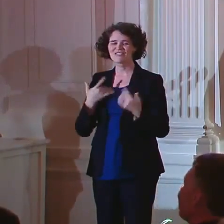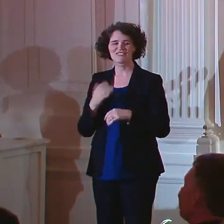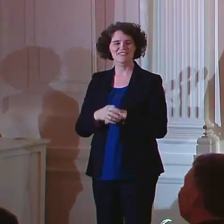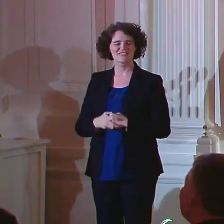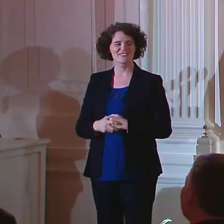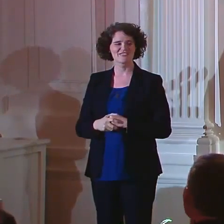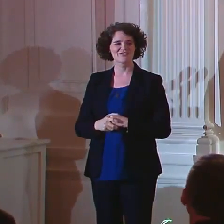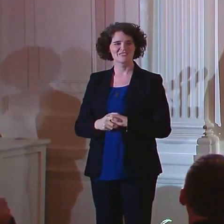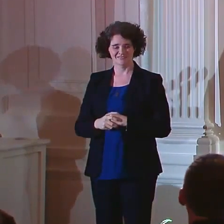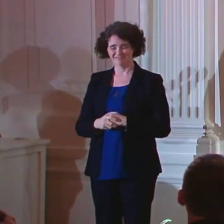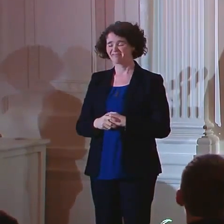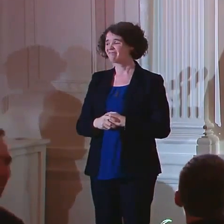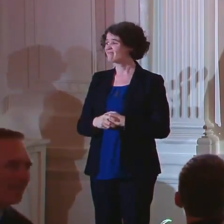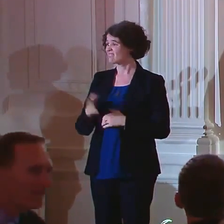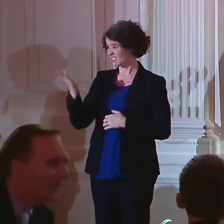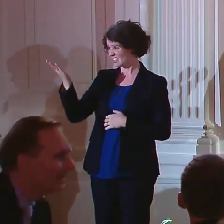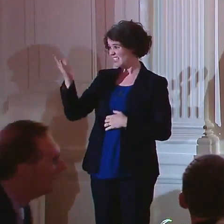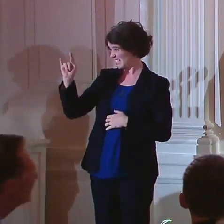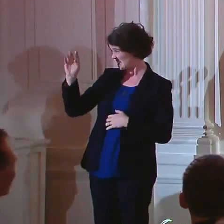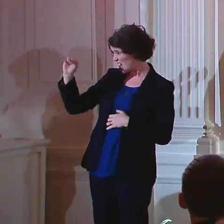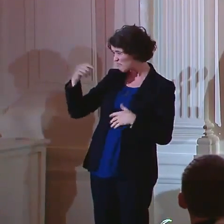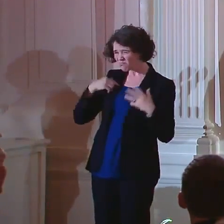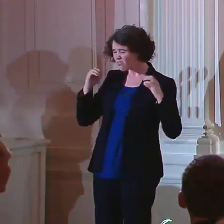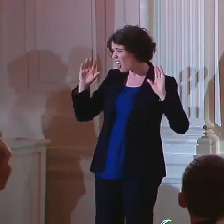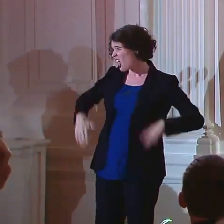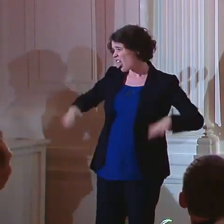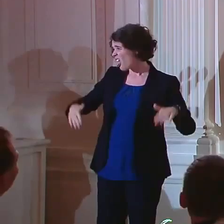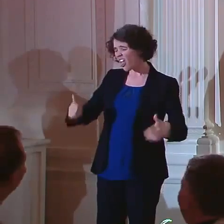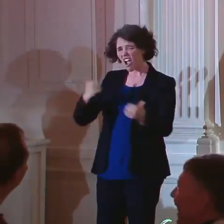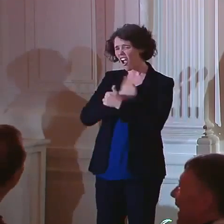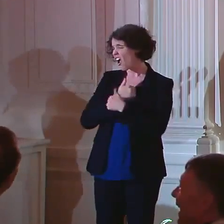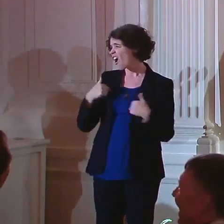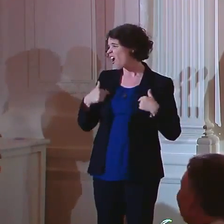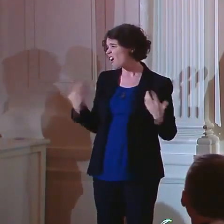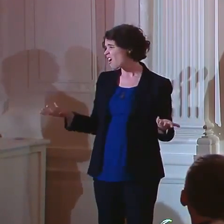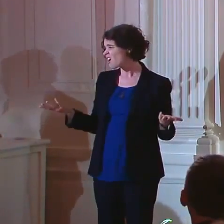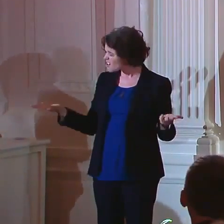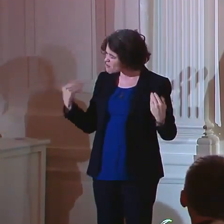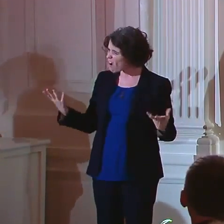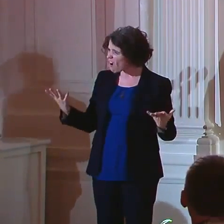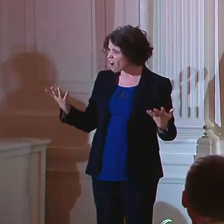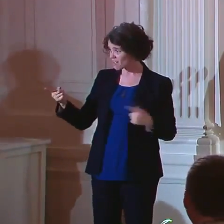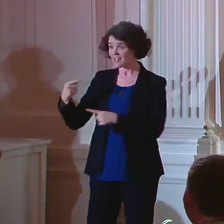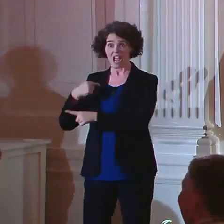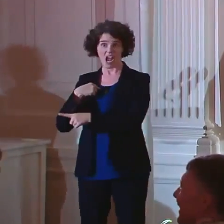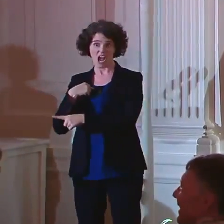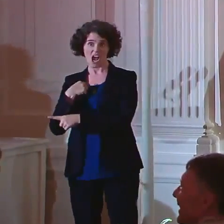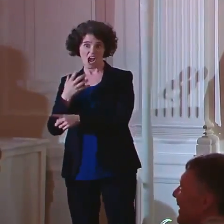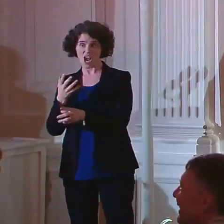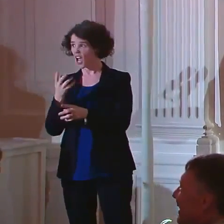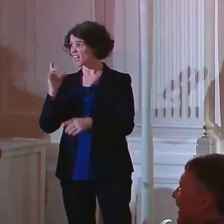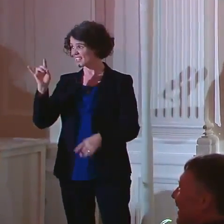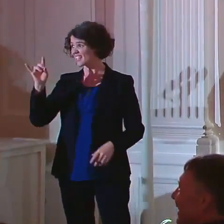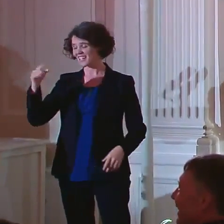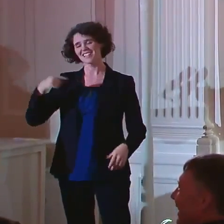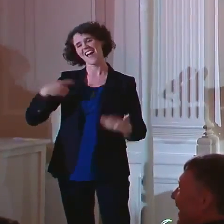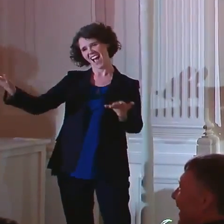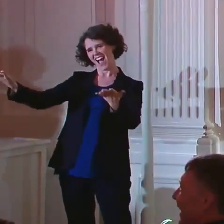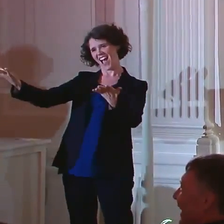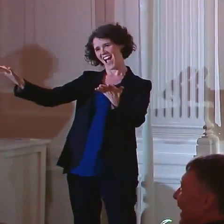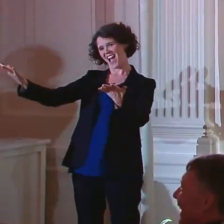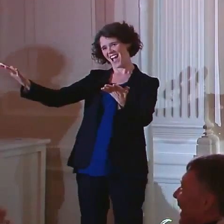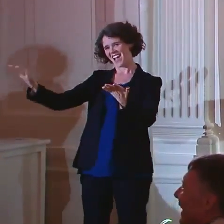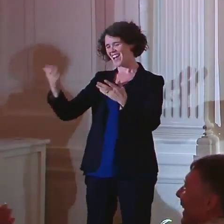Tim is fired up. Although, Tim, I didn't get a hug. Come on, man. Oh, here we go. All right.